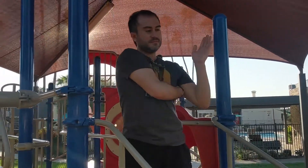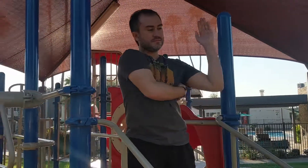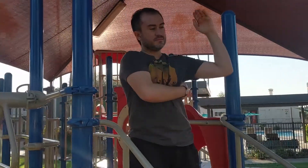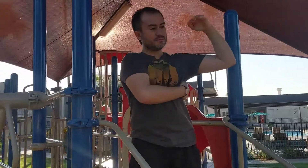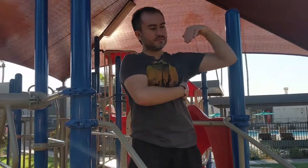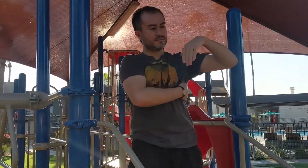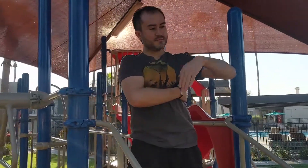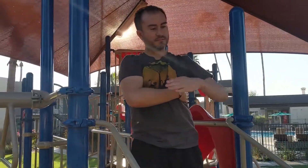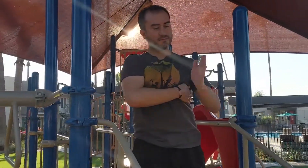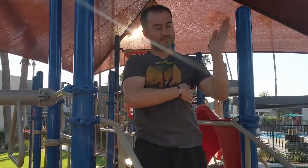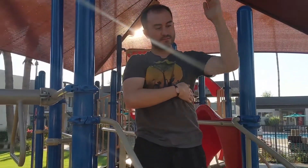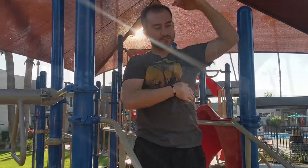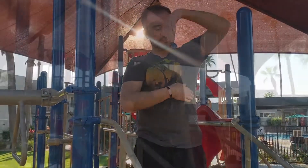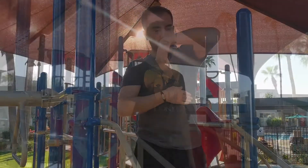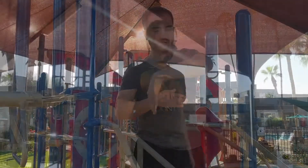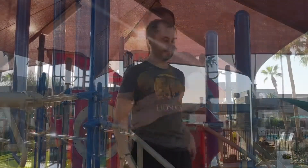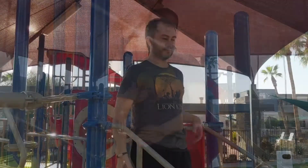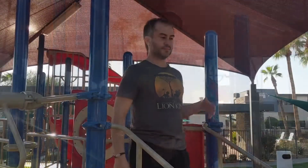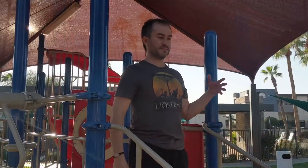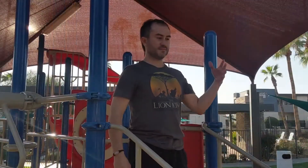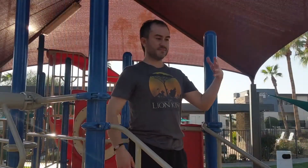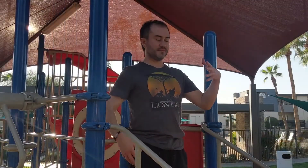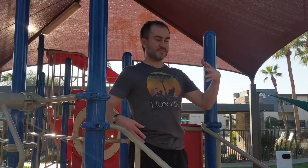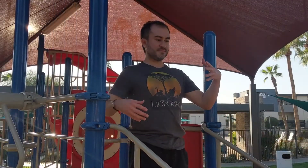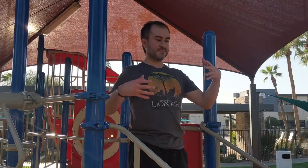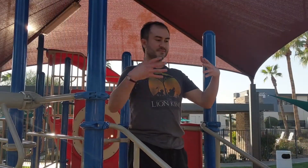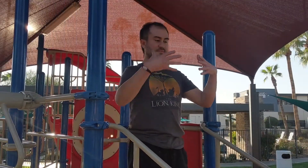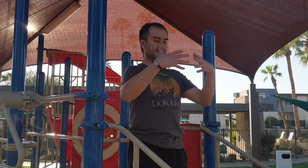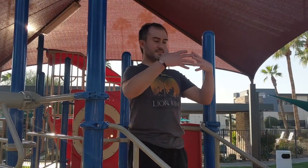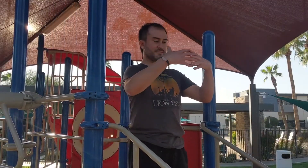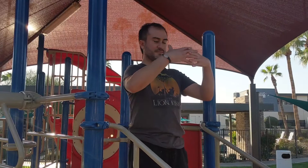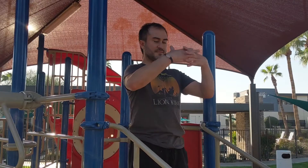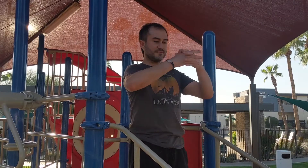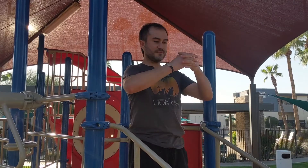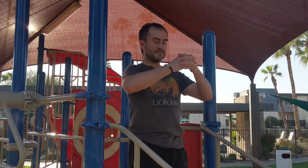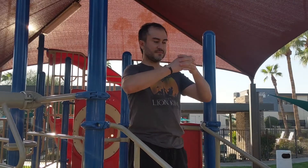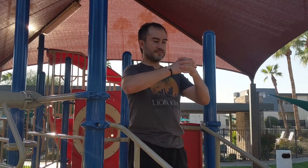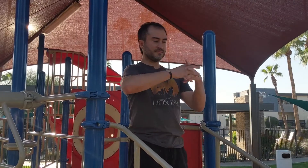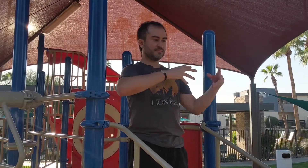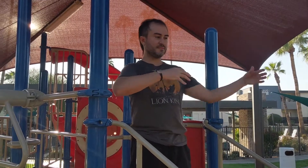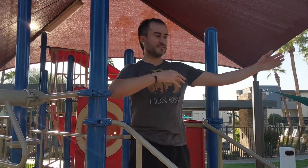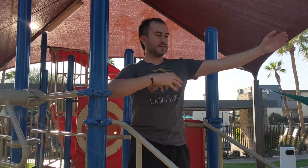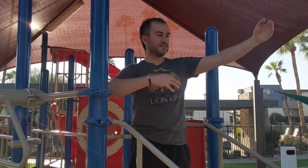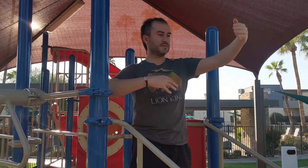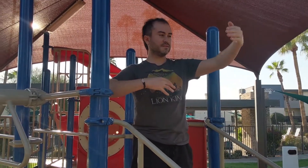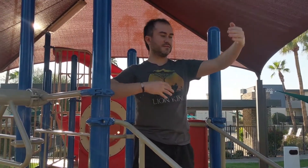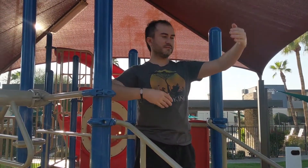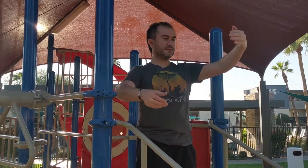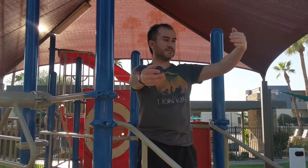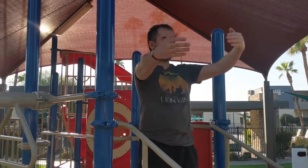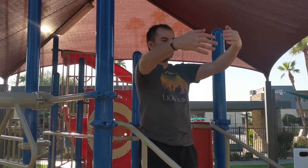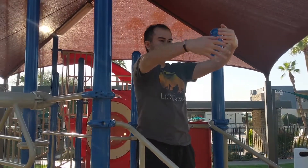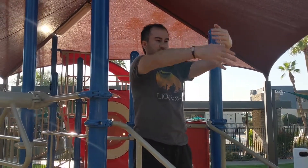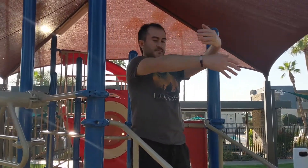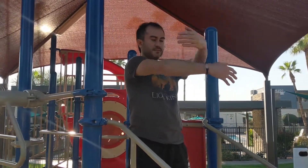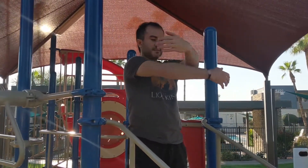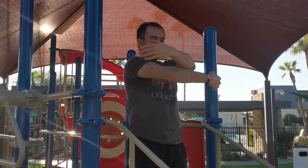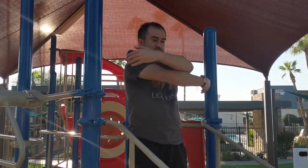what makes me happy the way that i nourish my community is by using whatever platform and